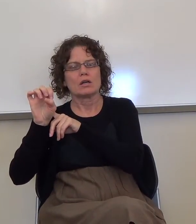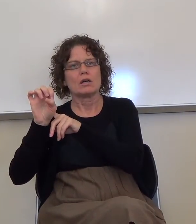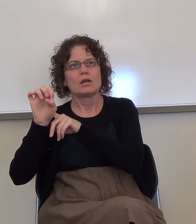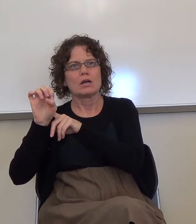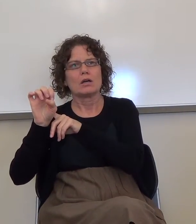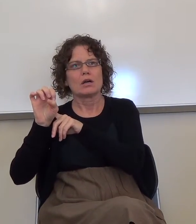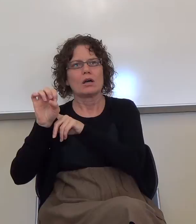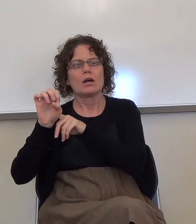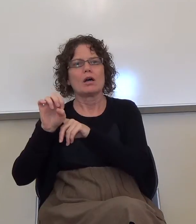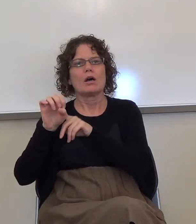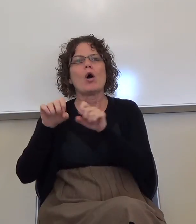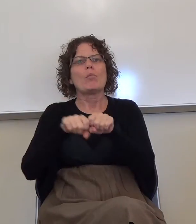Broke the code.